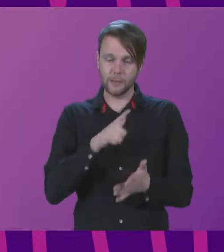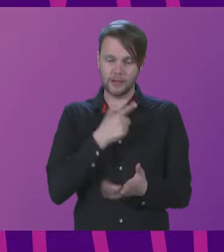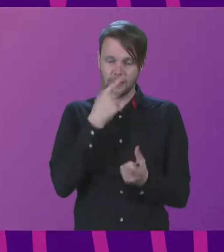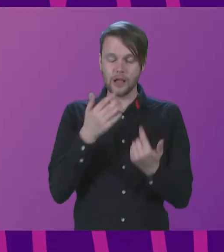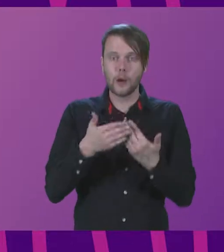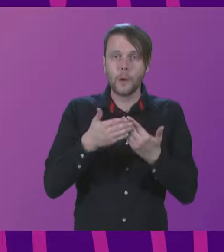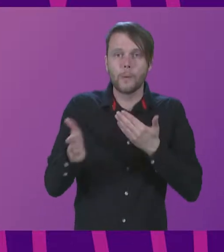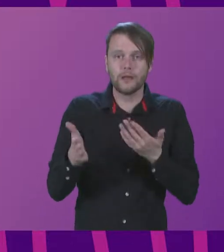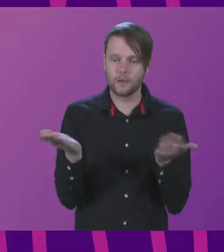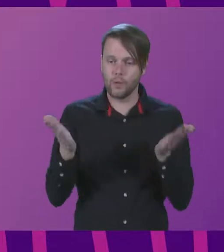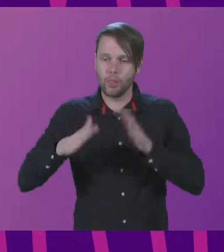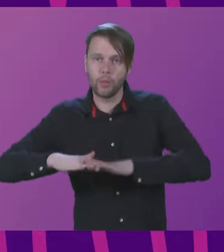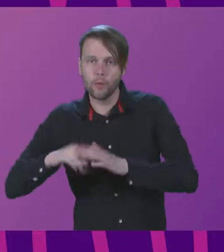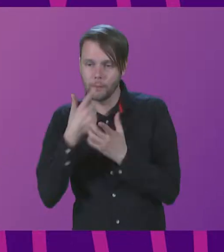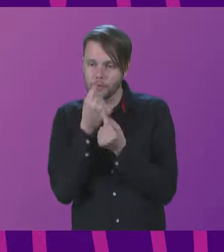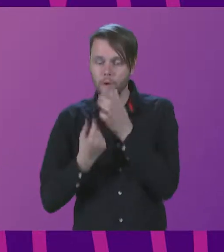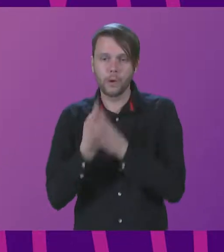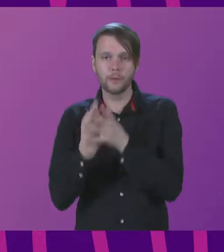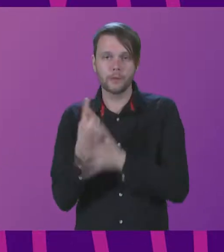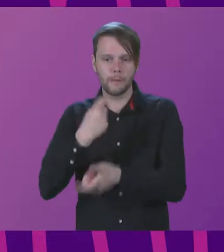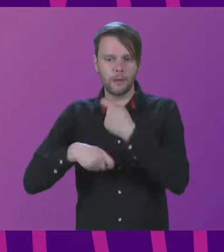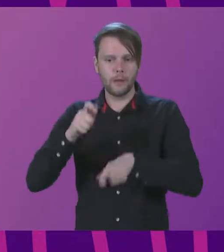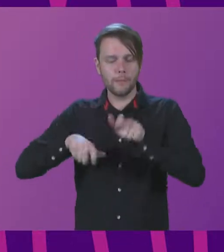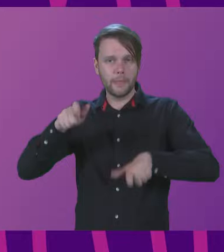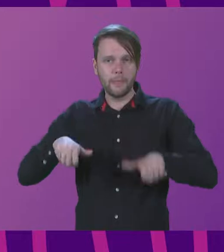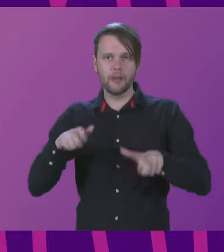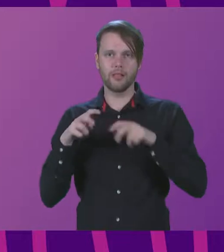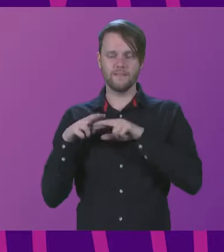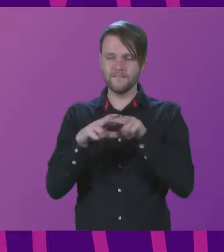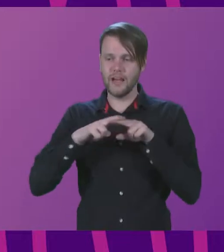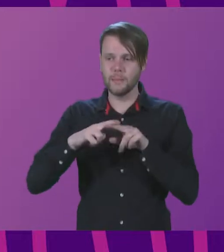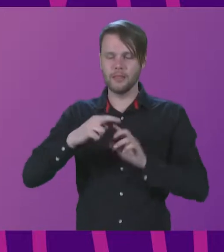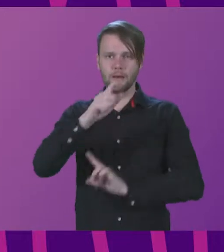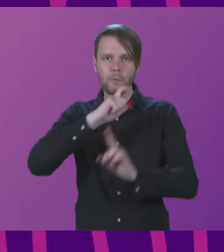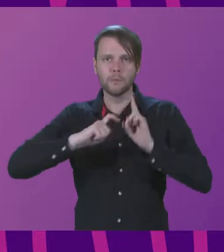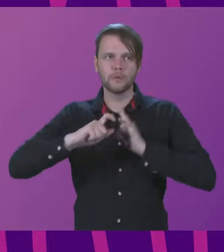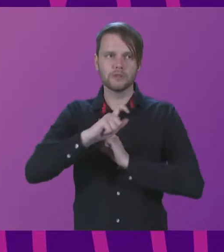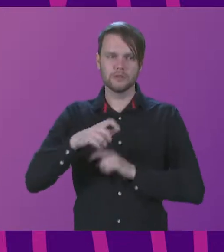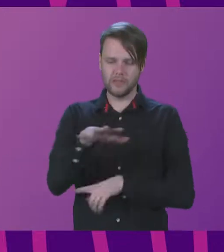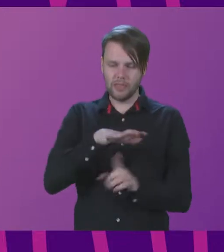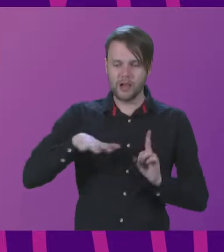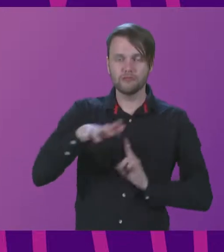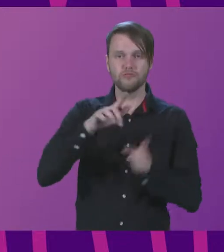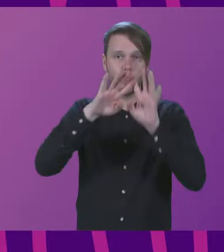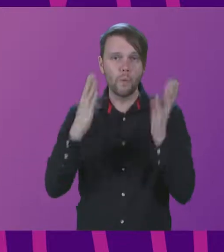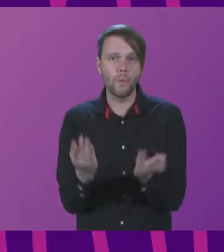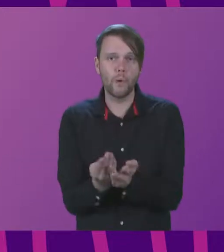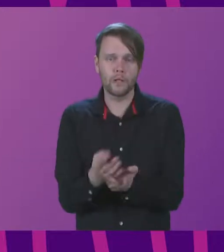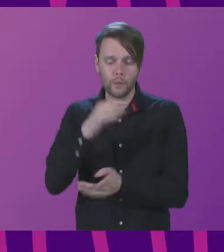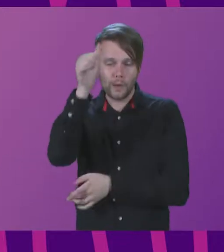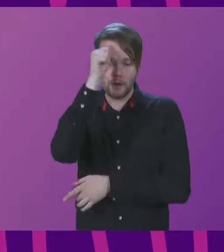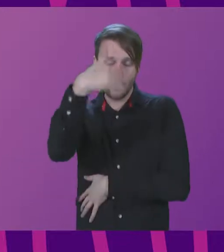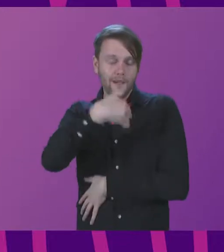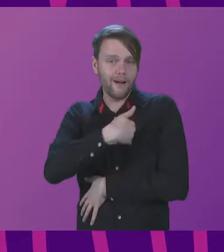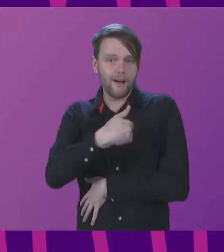close down our opportunities to become the people, the families, the communities, the countries and the world we know in our